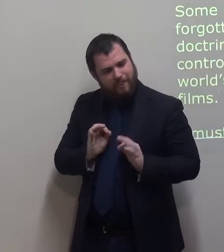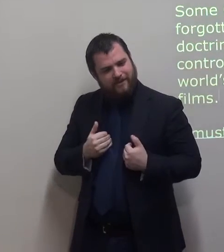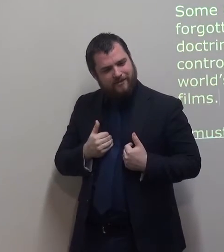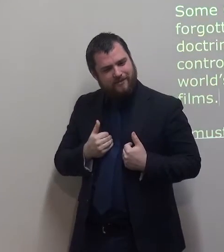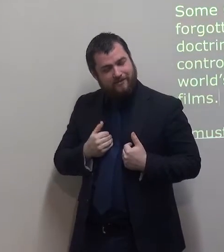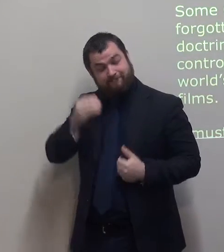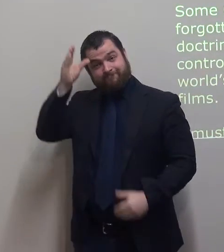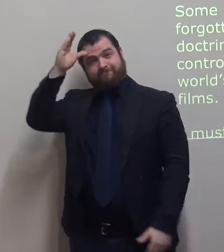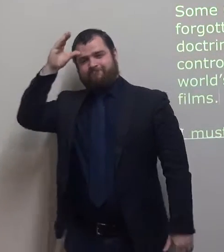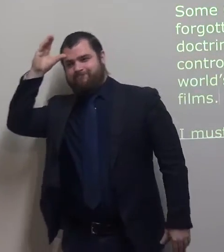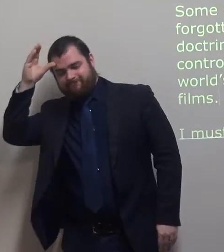the world's TV and things.